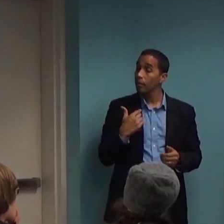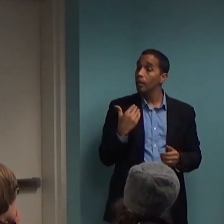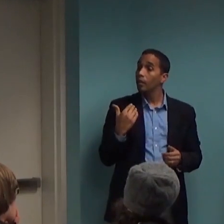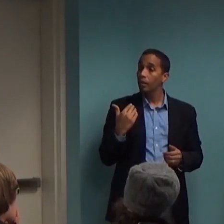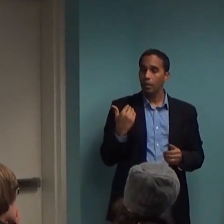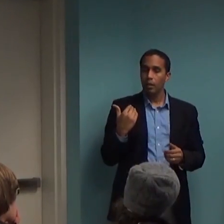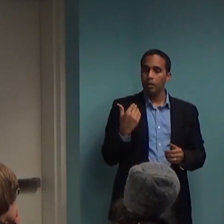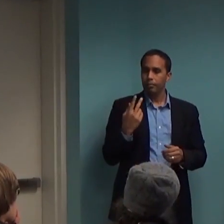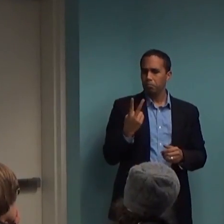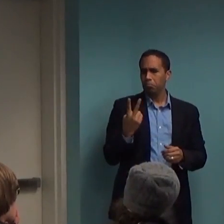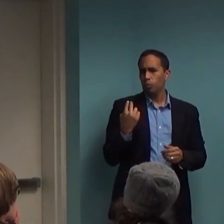a couple of years ago.